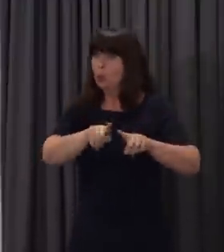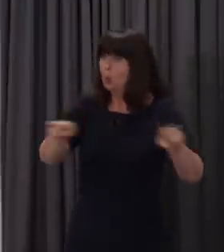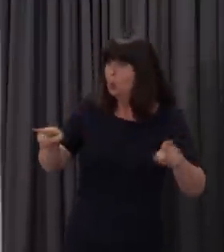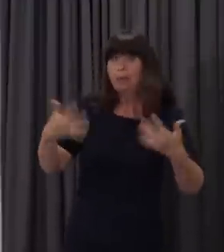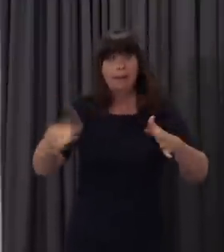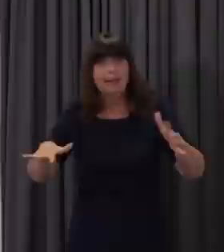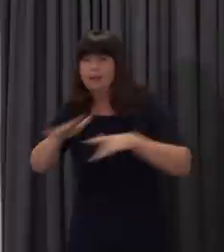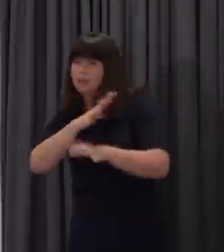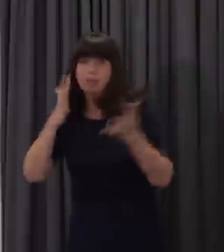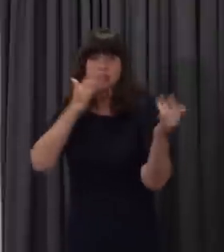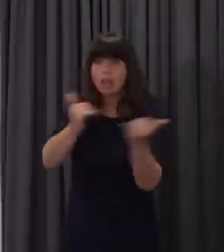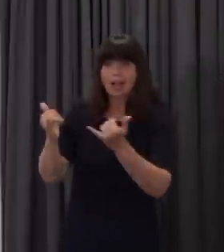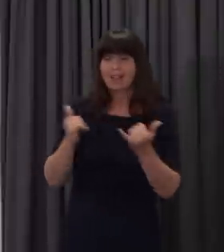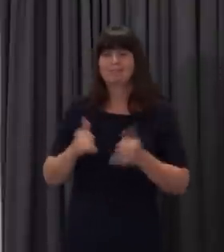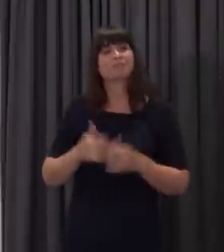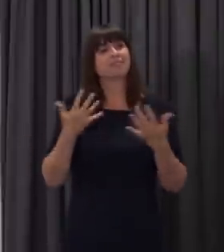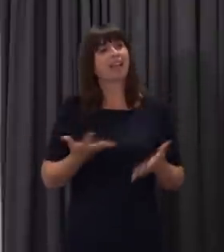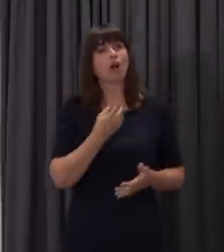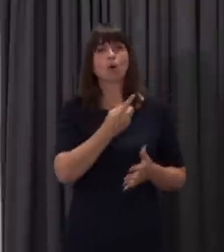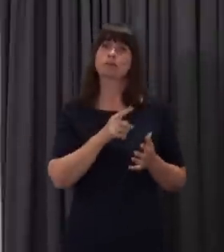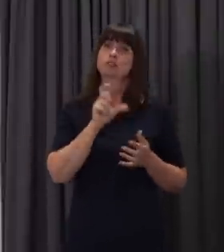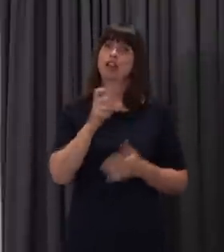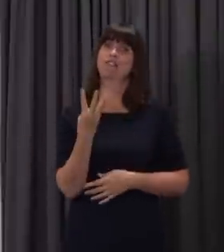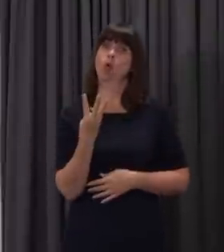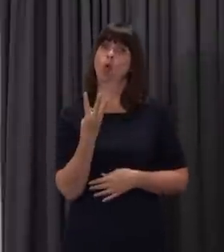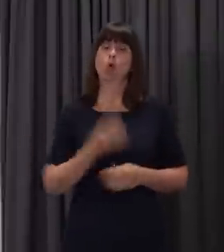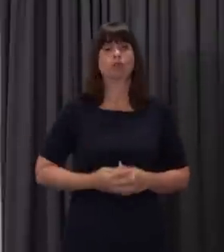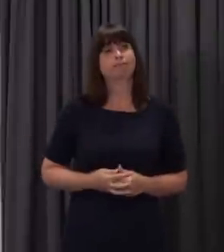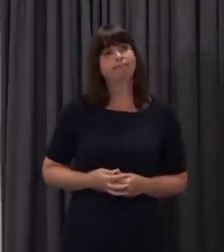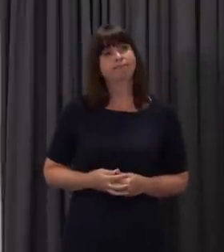I think now we're going to move to Andy Davis of Channel 4.